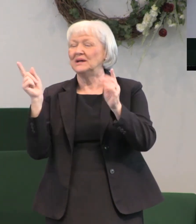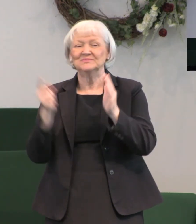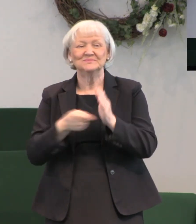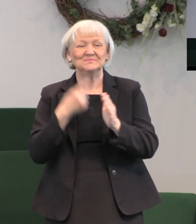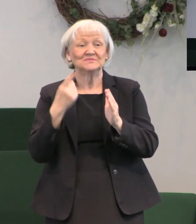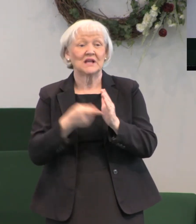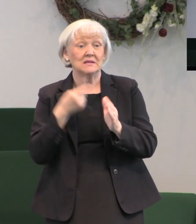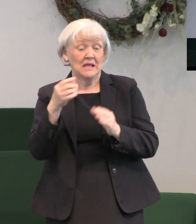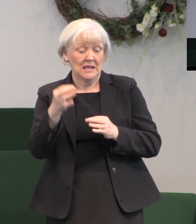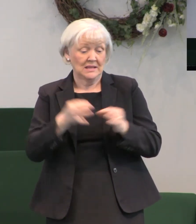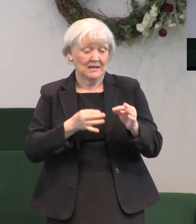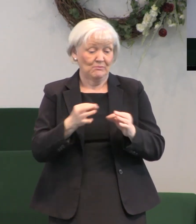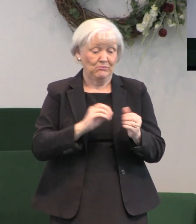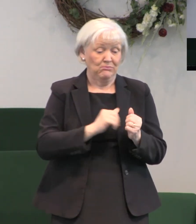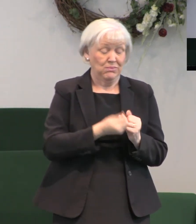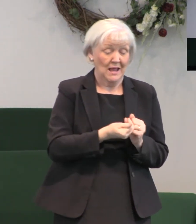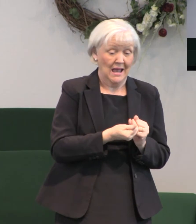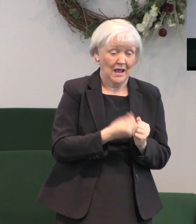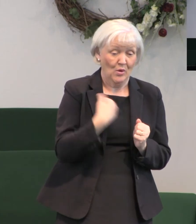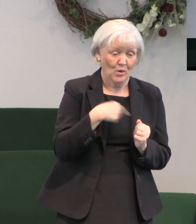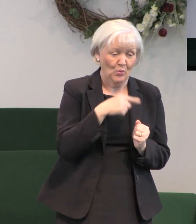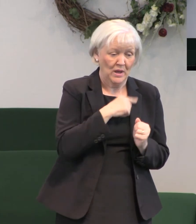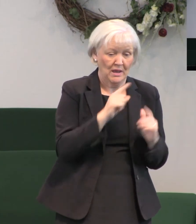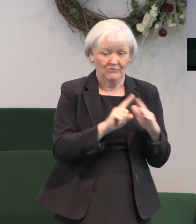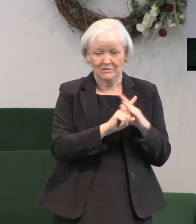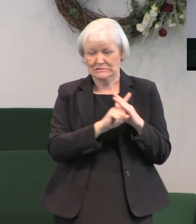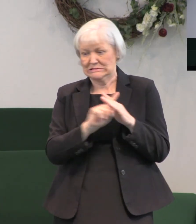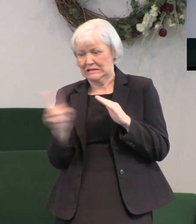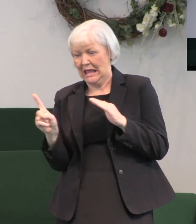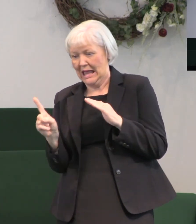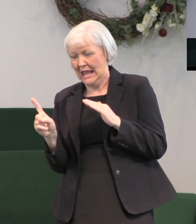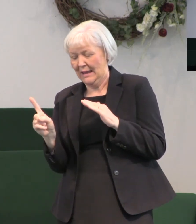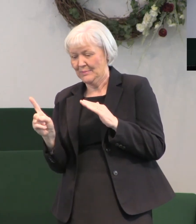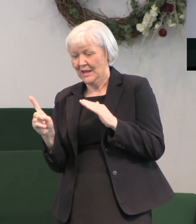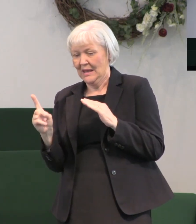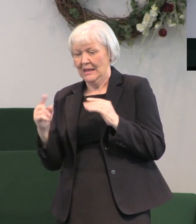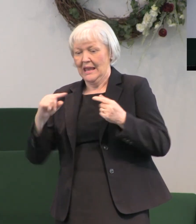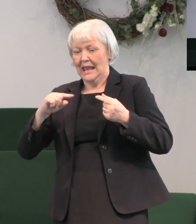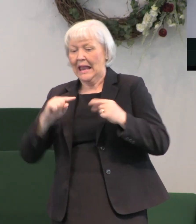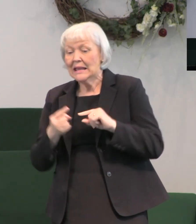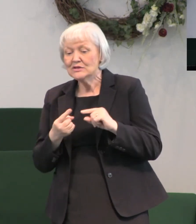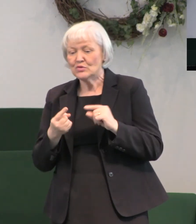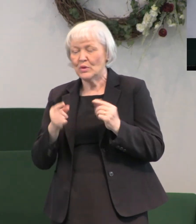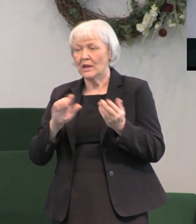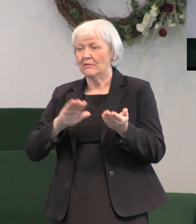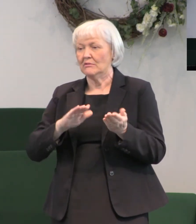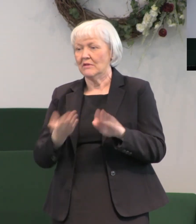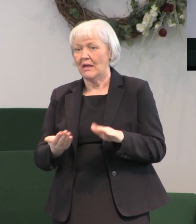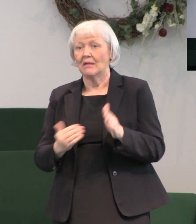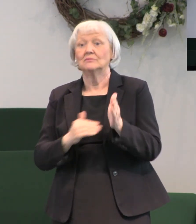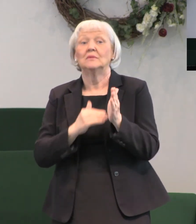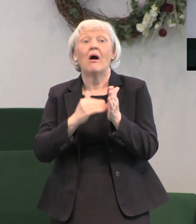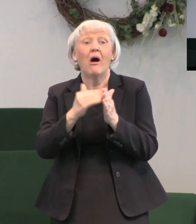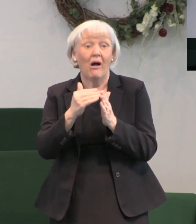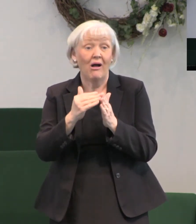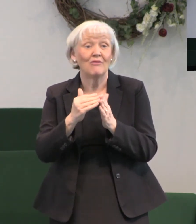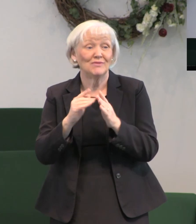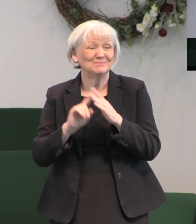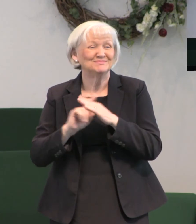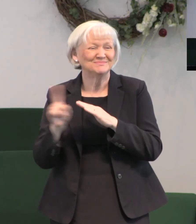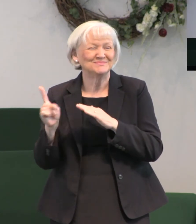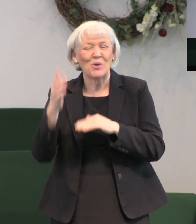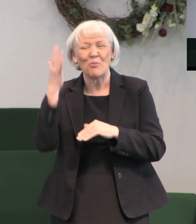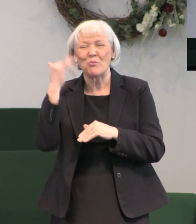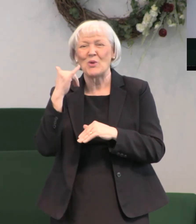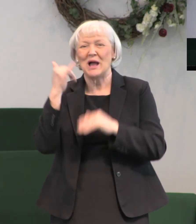probably explains how we have escaped injury or death lots of times because